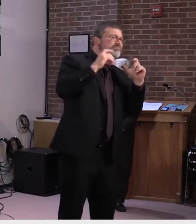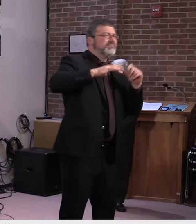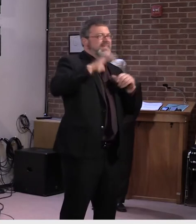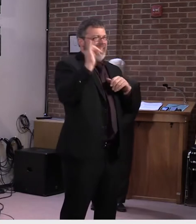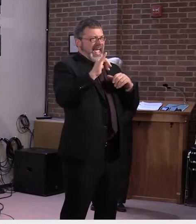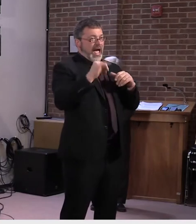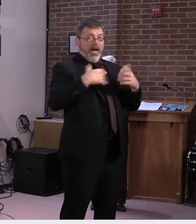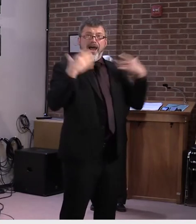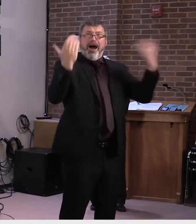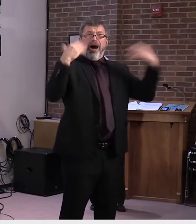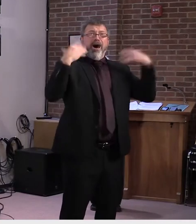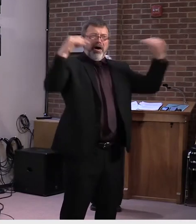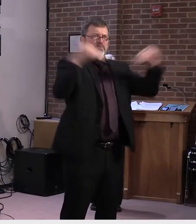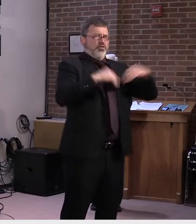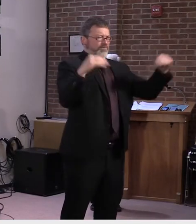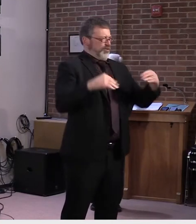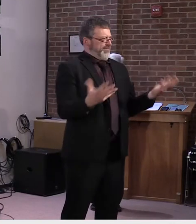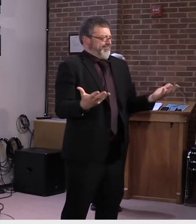many, uh, respects.